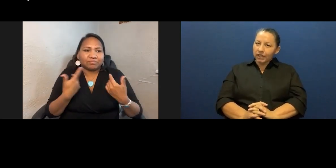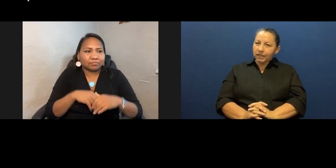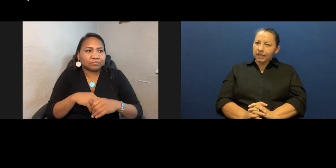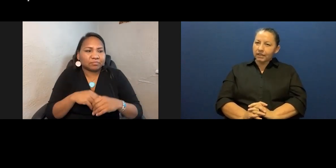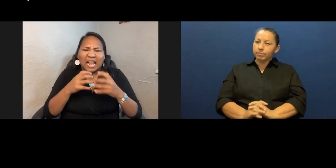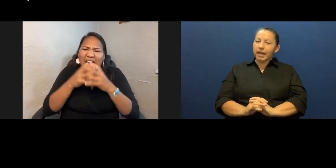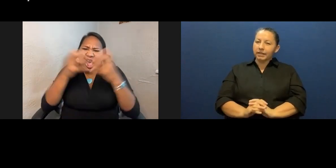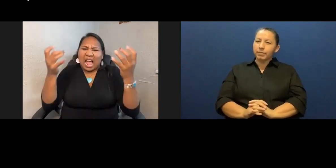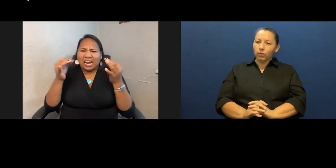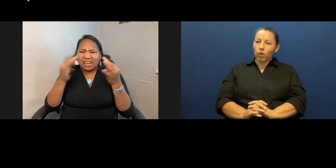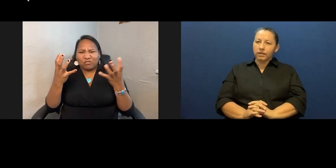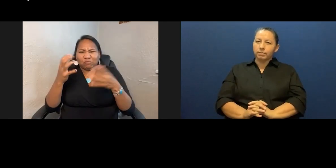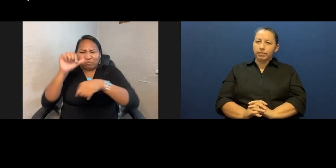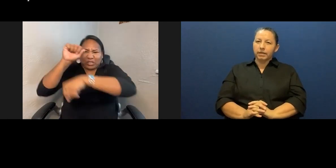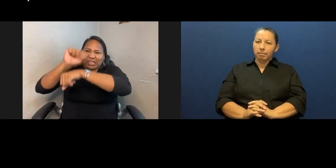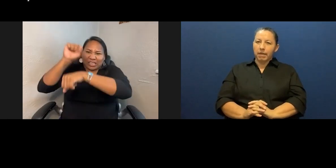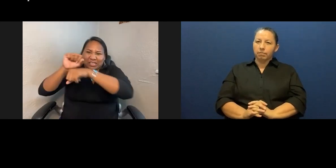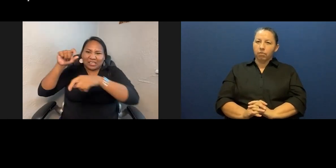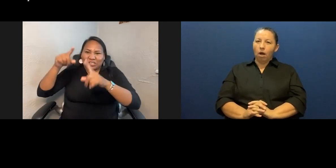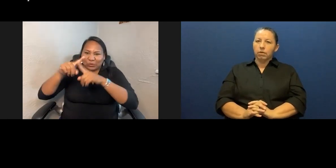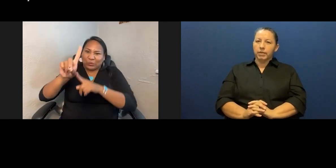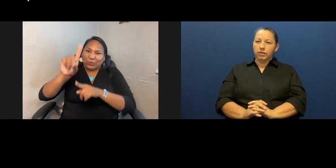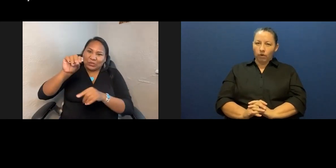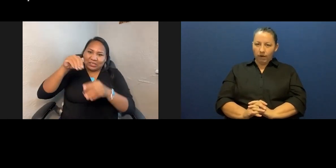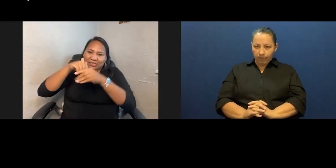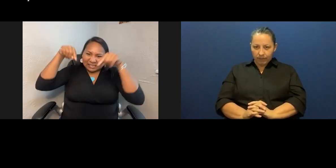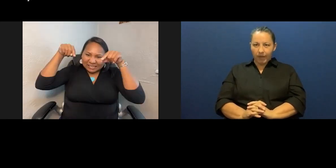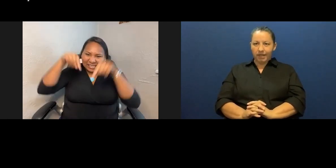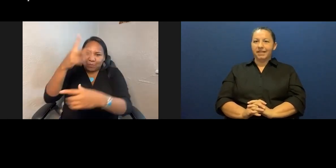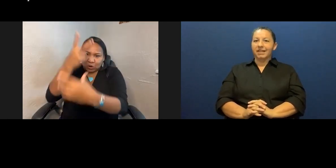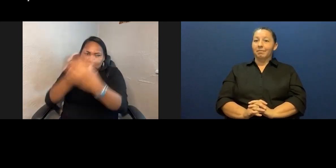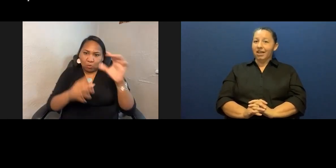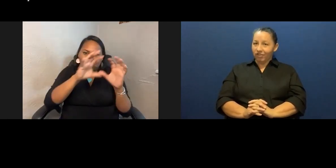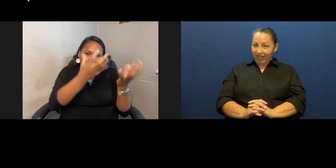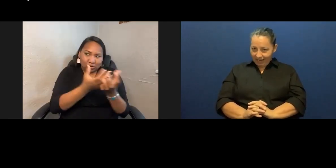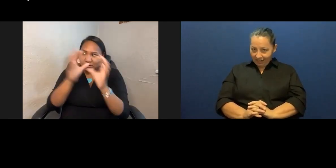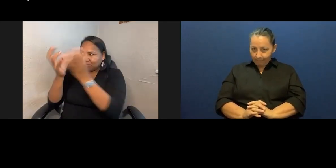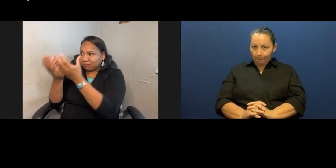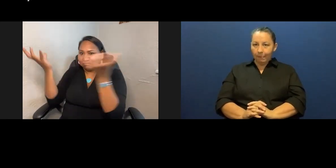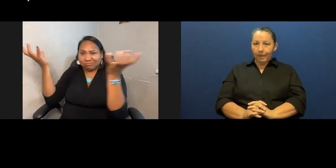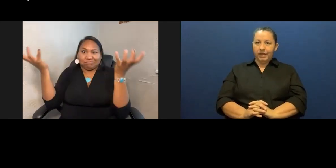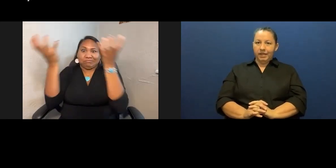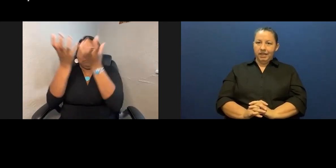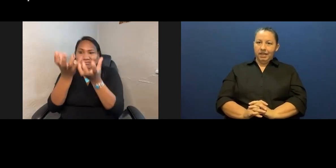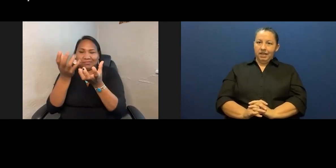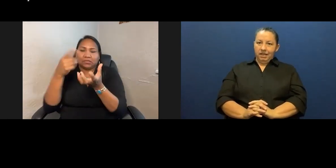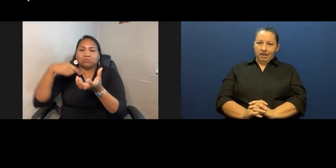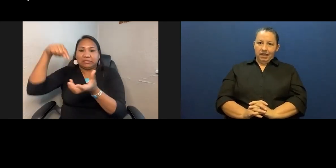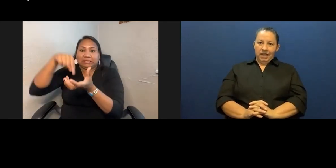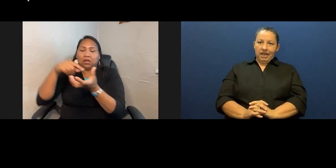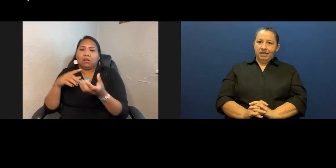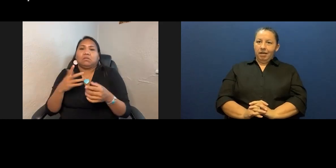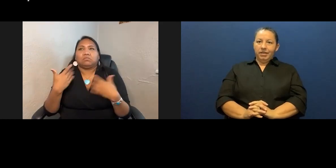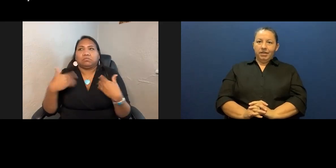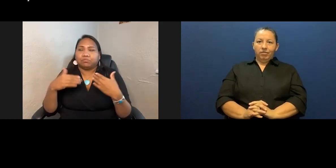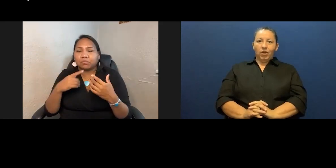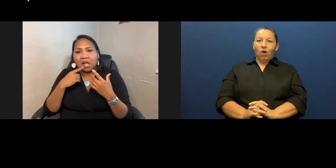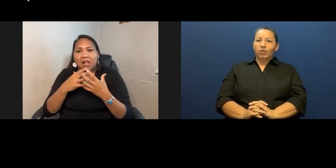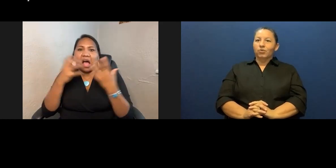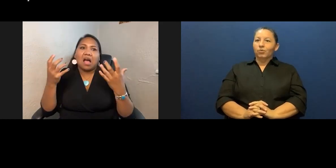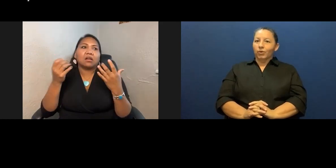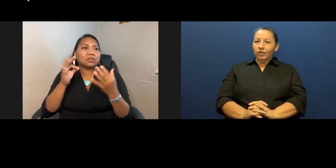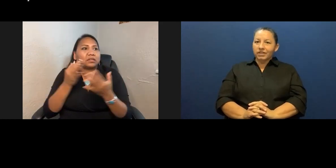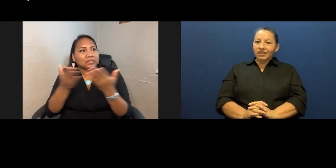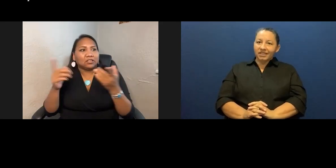is, has been what's been the main problem. And so I've been spending my time educating. And I mean, there, there are two worlds.